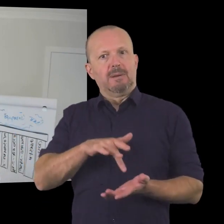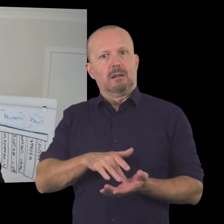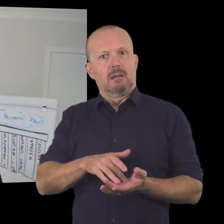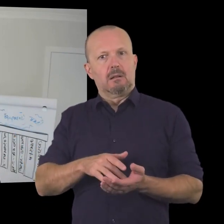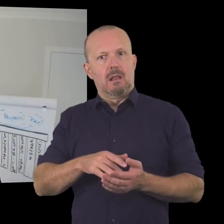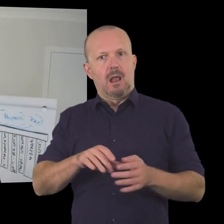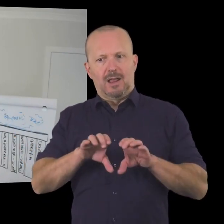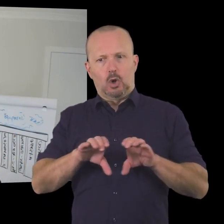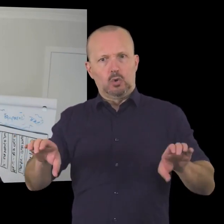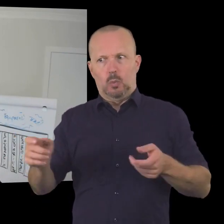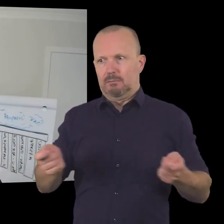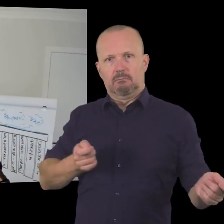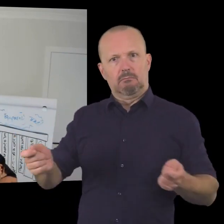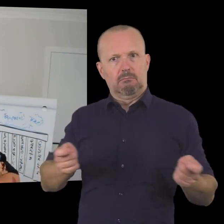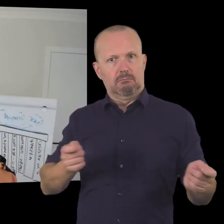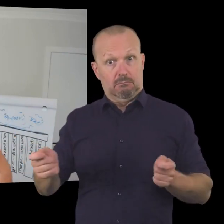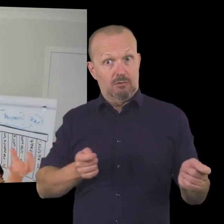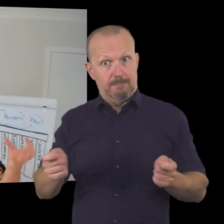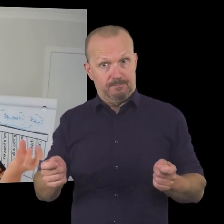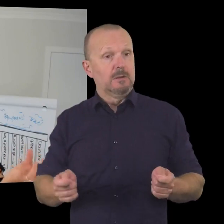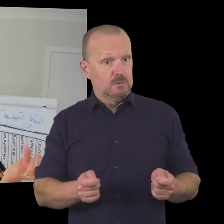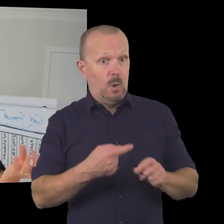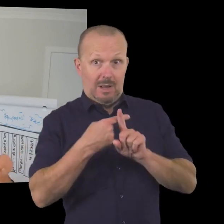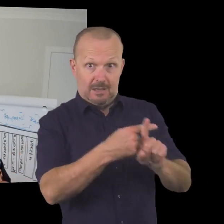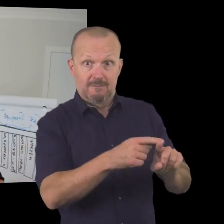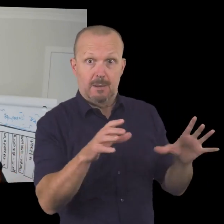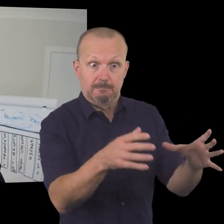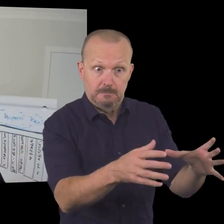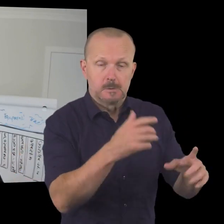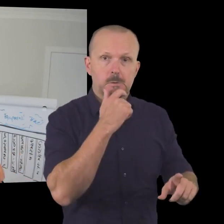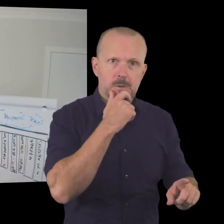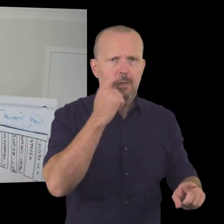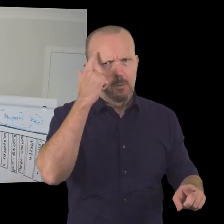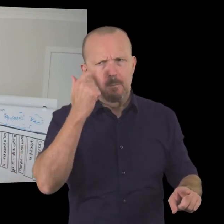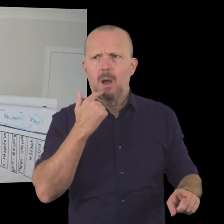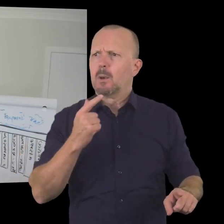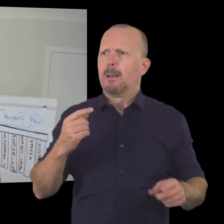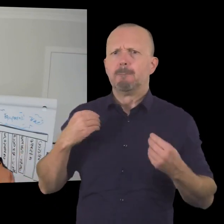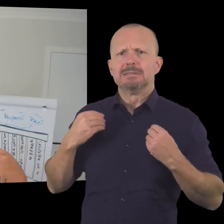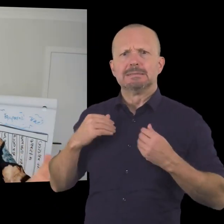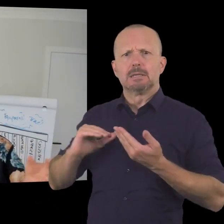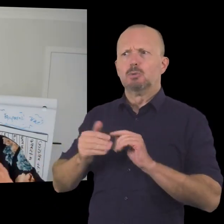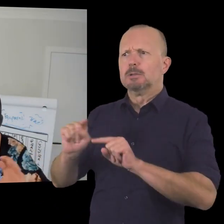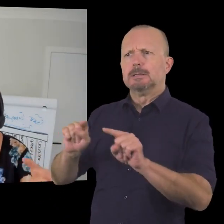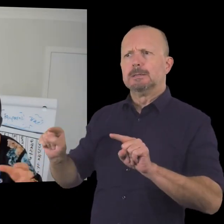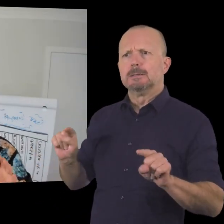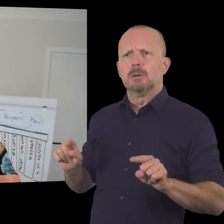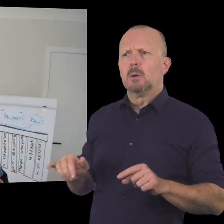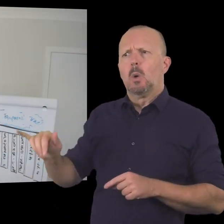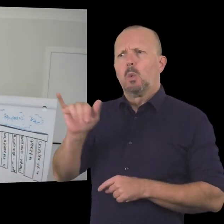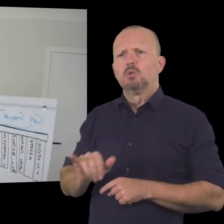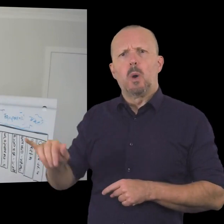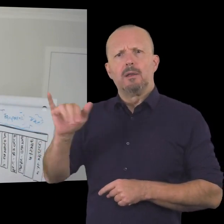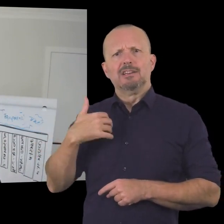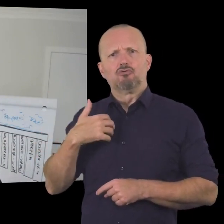uh and uh so once they thought about that specific target market boys age 14 who love dinosaurs they thought about the businesses in their